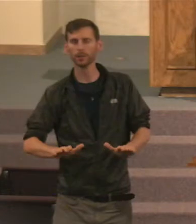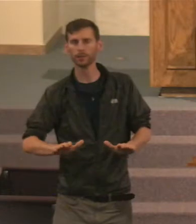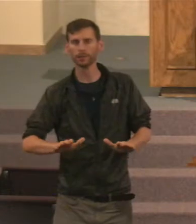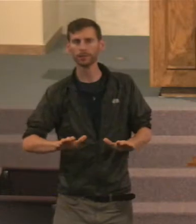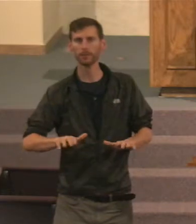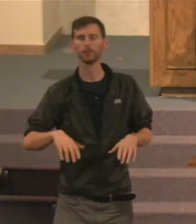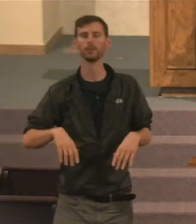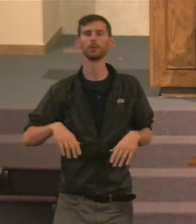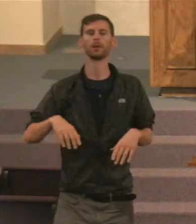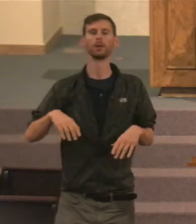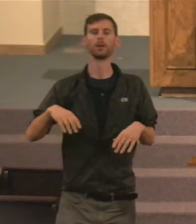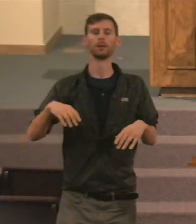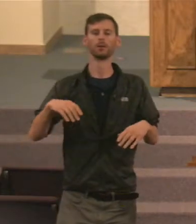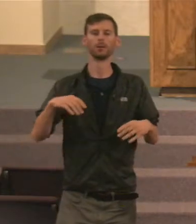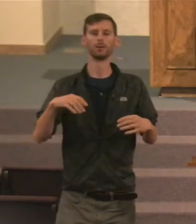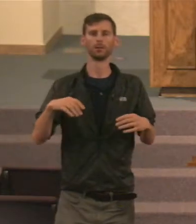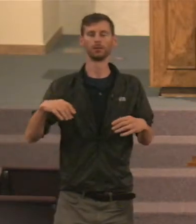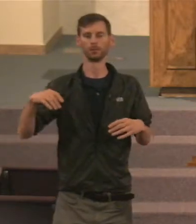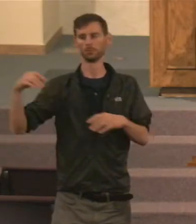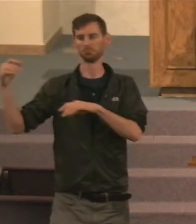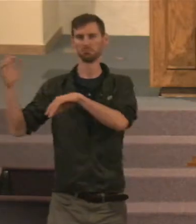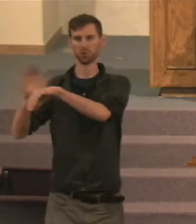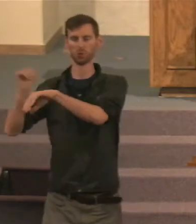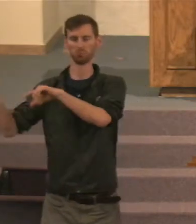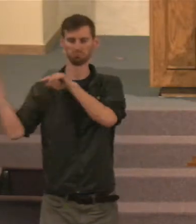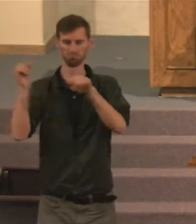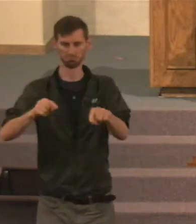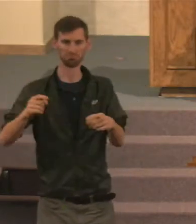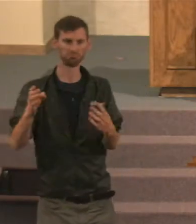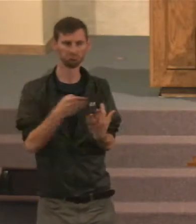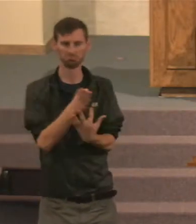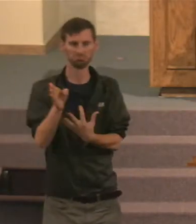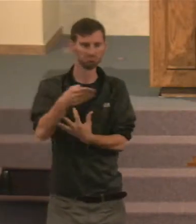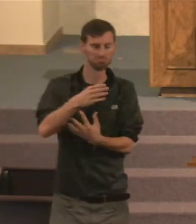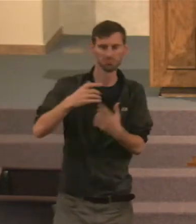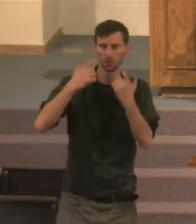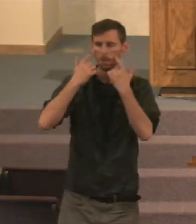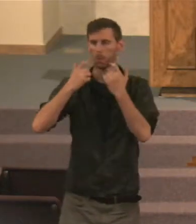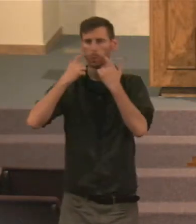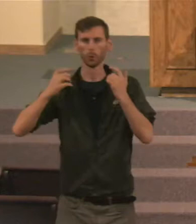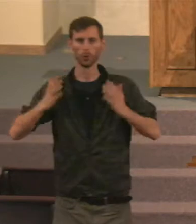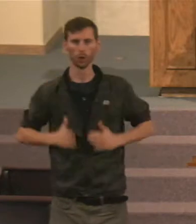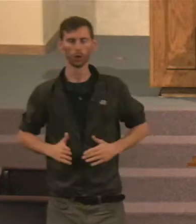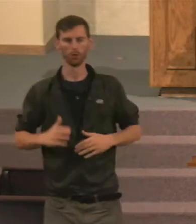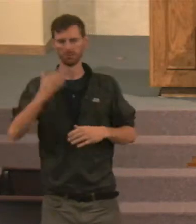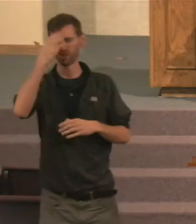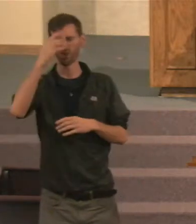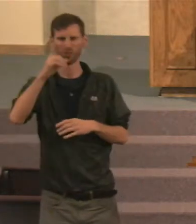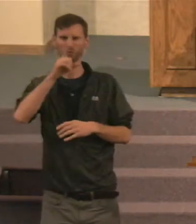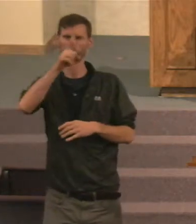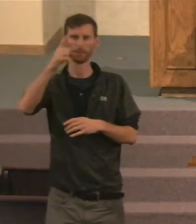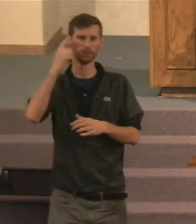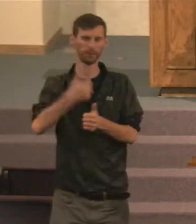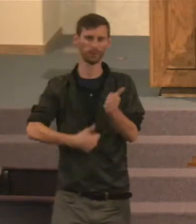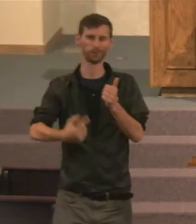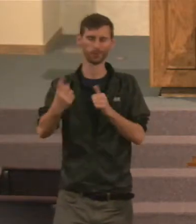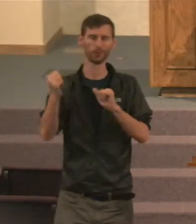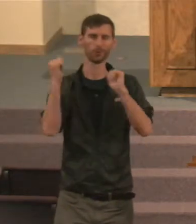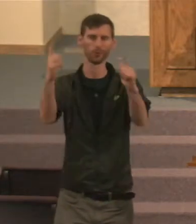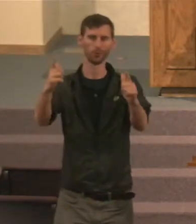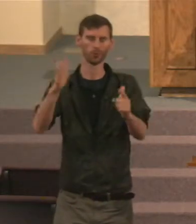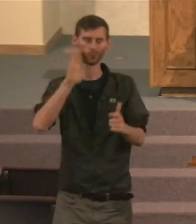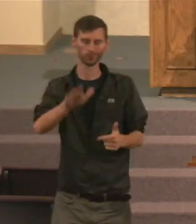true for every person. We know this is going to happen, that death is something that everyone has to undergo unless